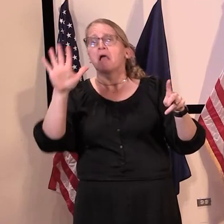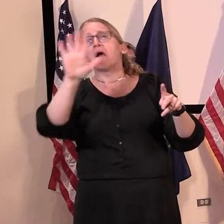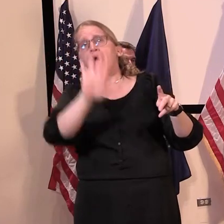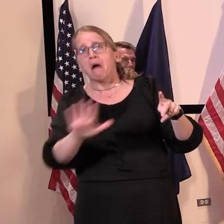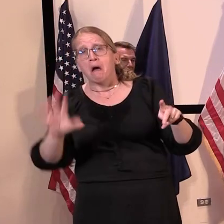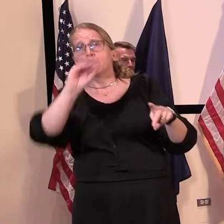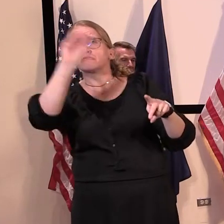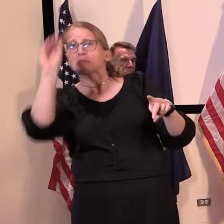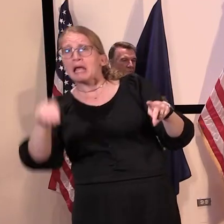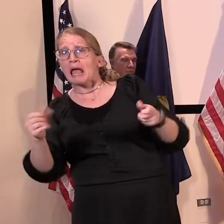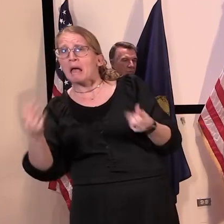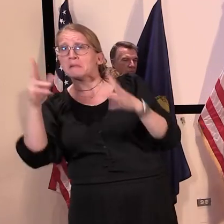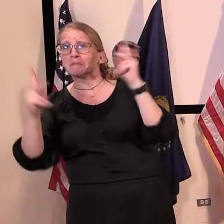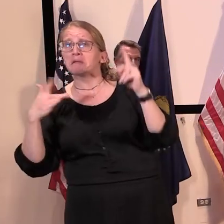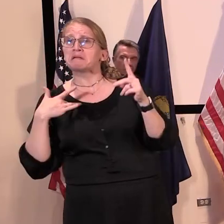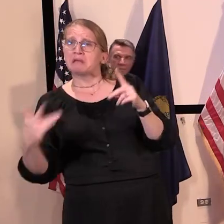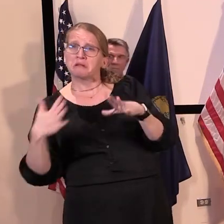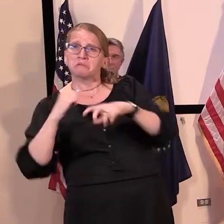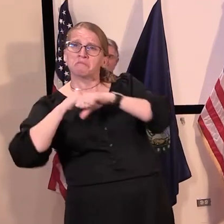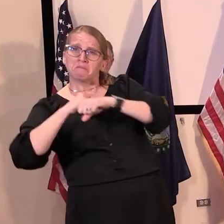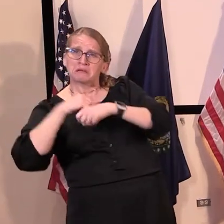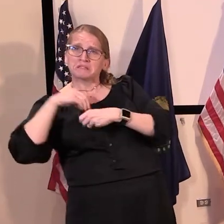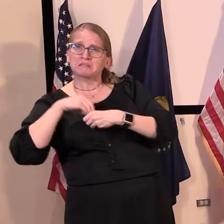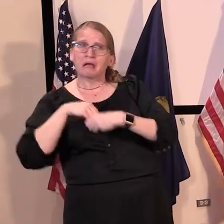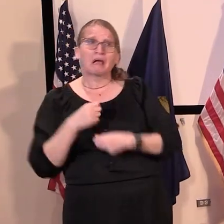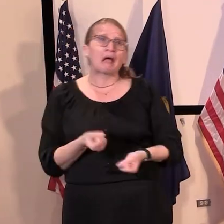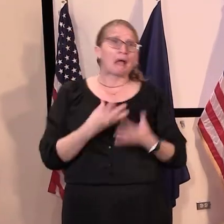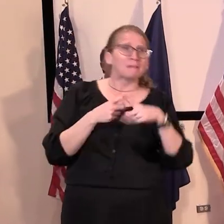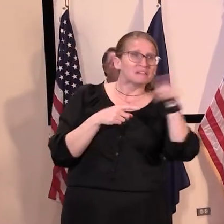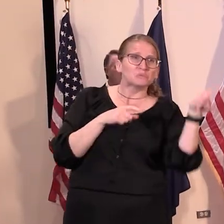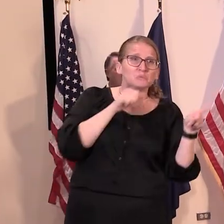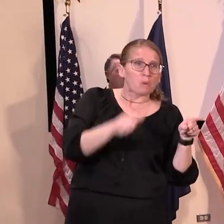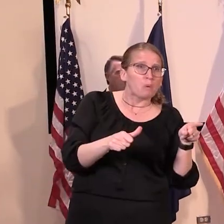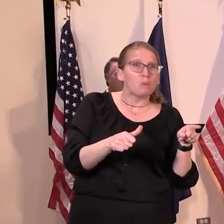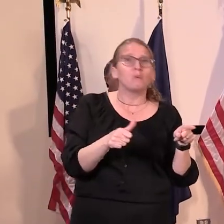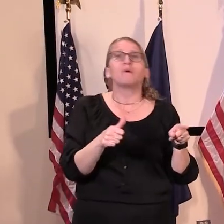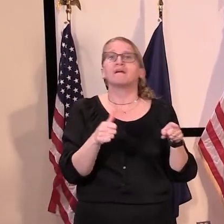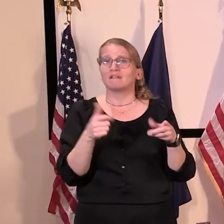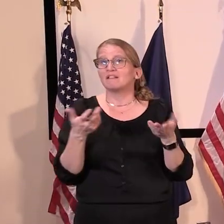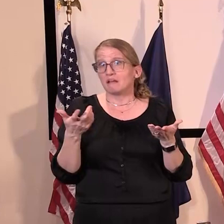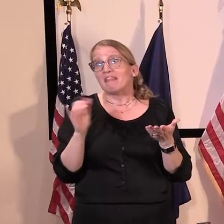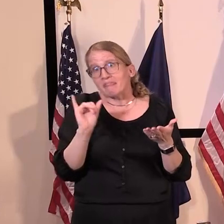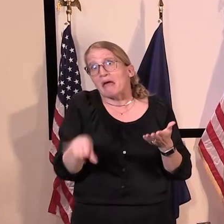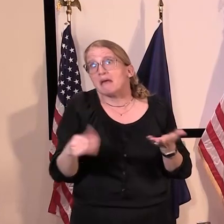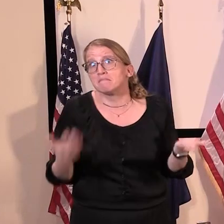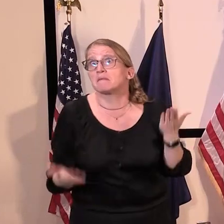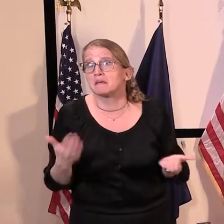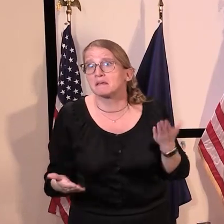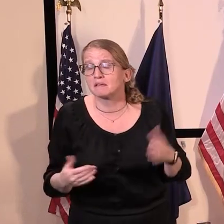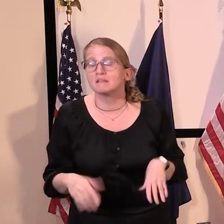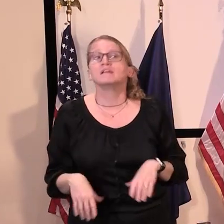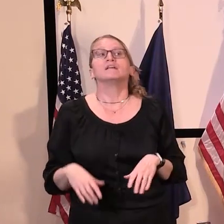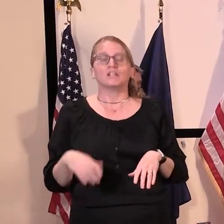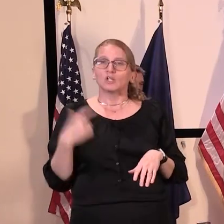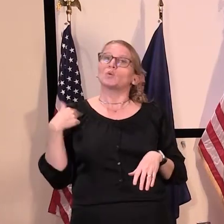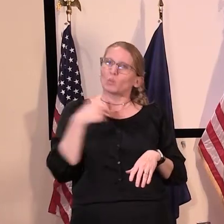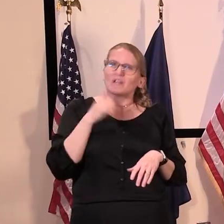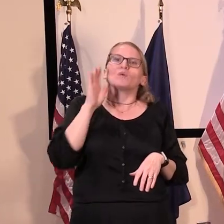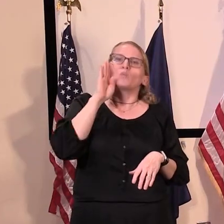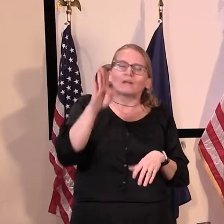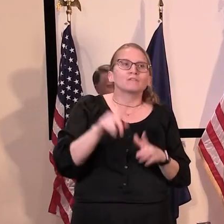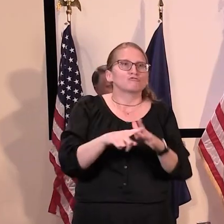recommend a specific testing panel. So we are going to be doing it on a more population based